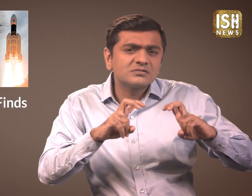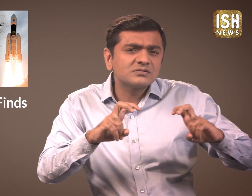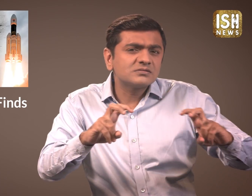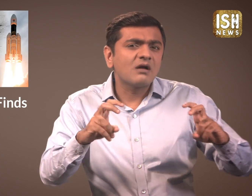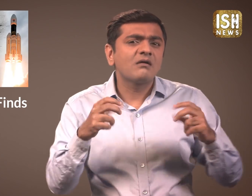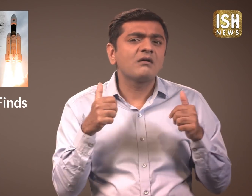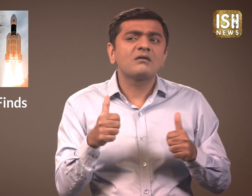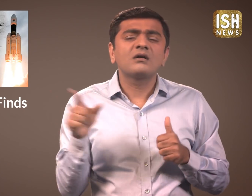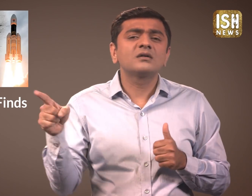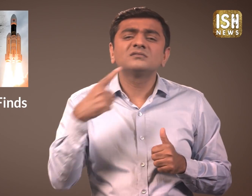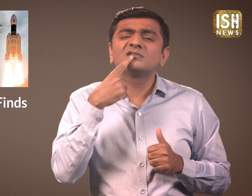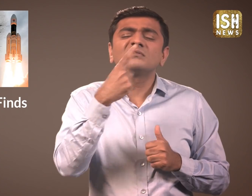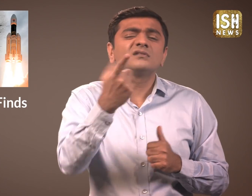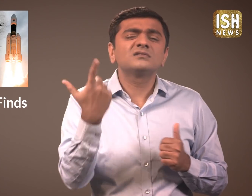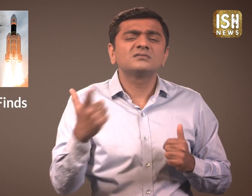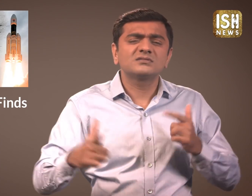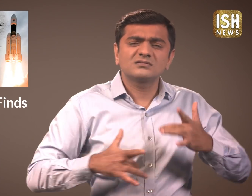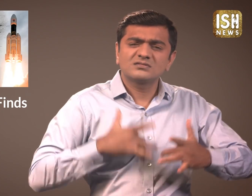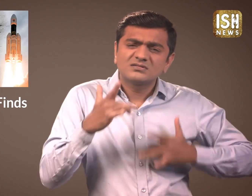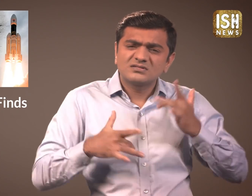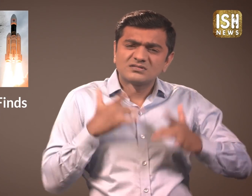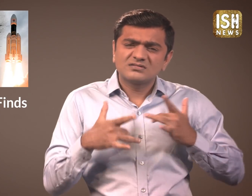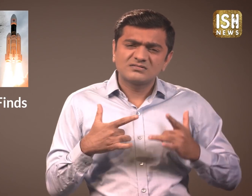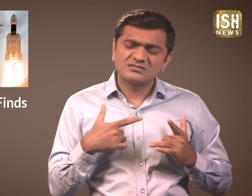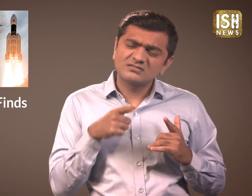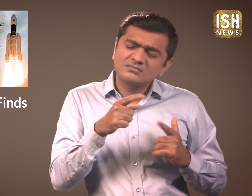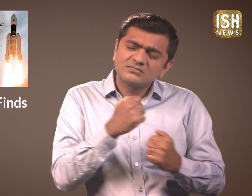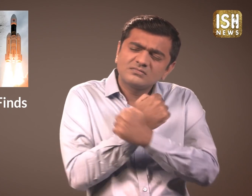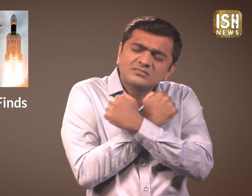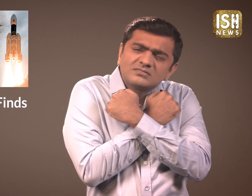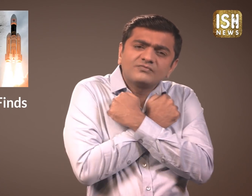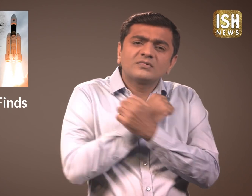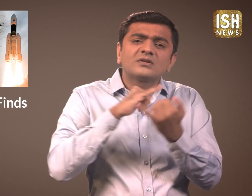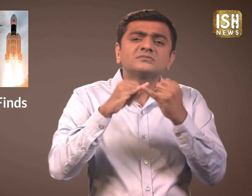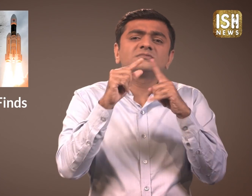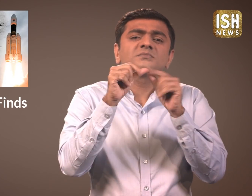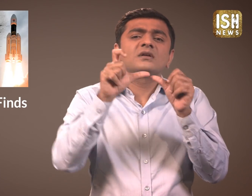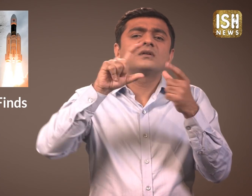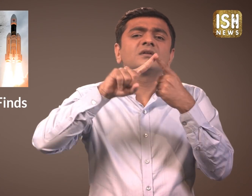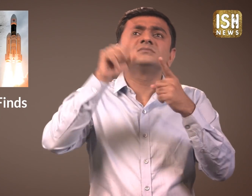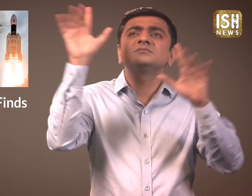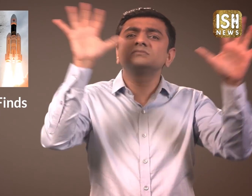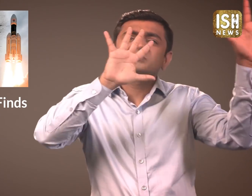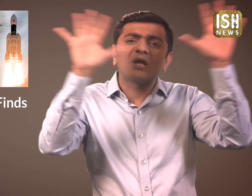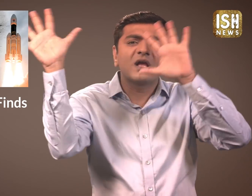He keeps researching because he is very passionate about the various aspects of space.